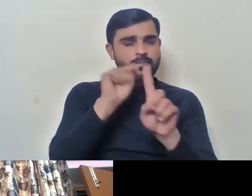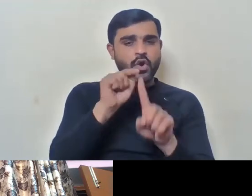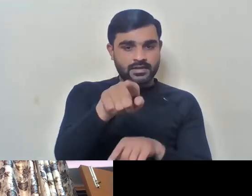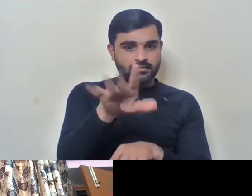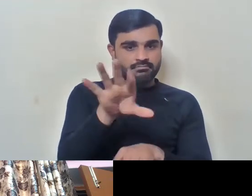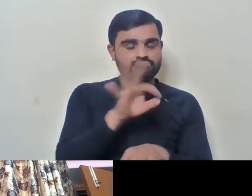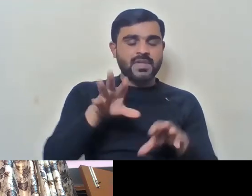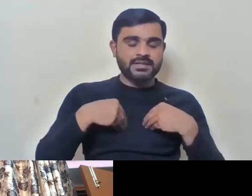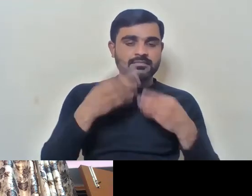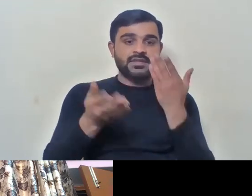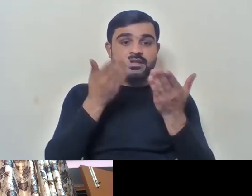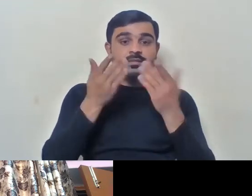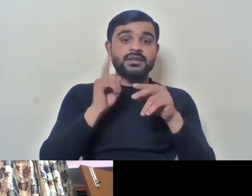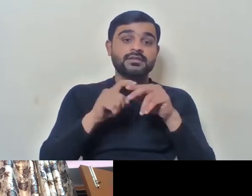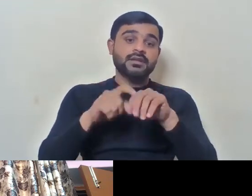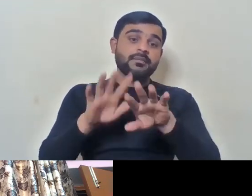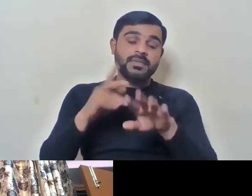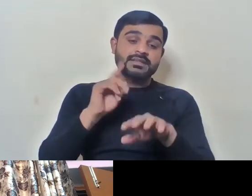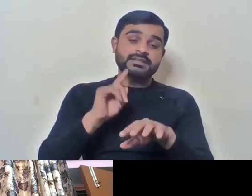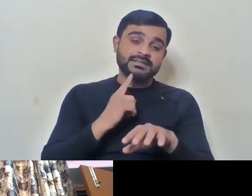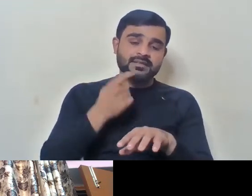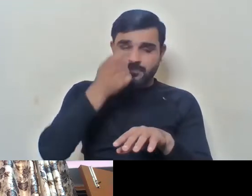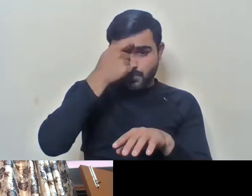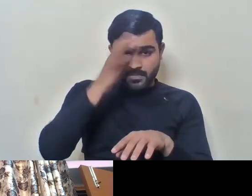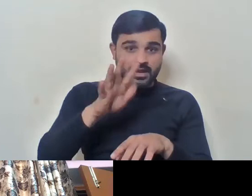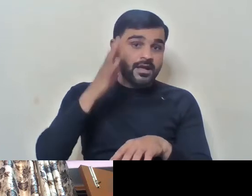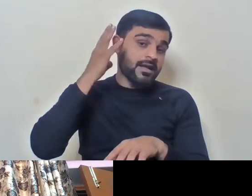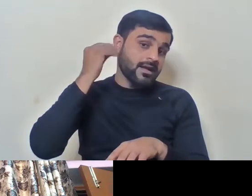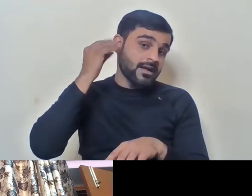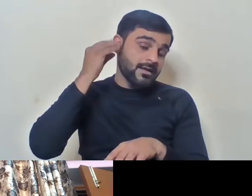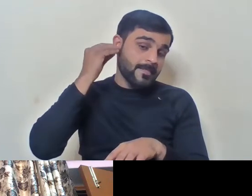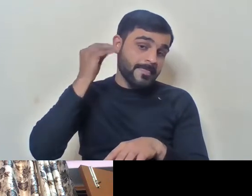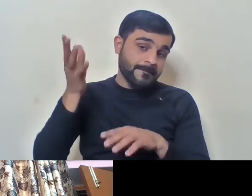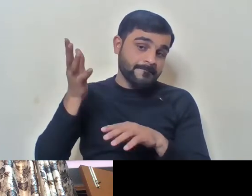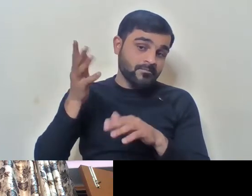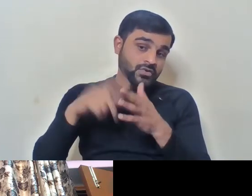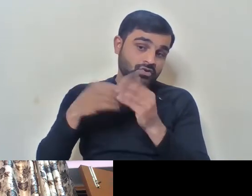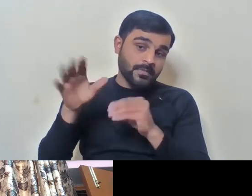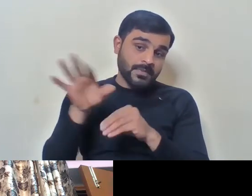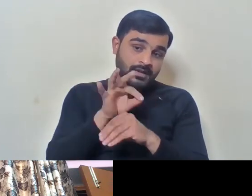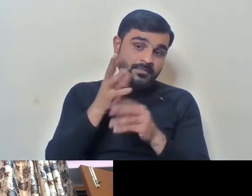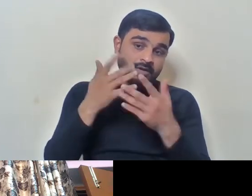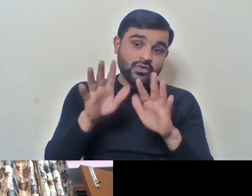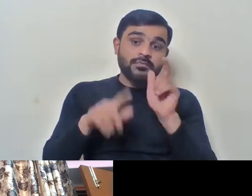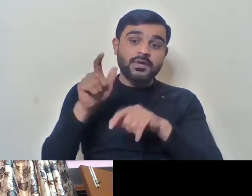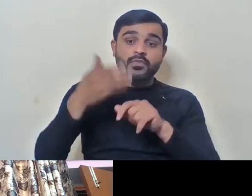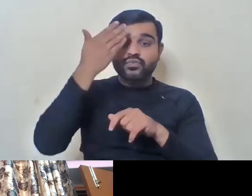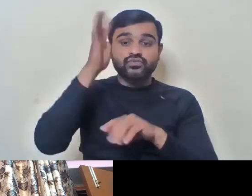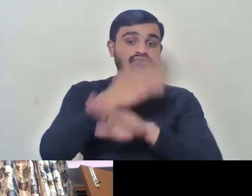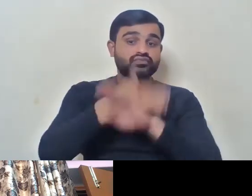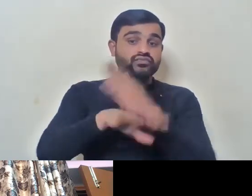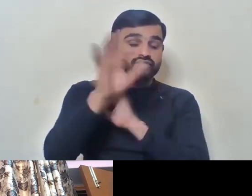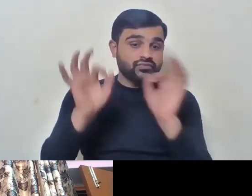sometimes there are serious, you know, concerns that people who don't have a disability